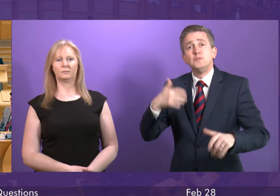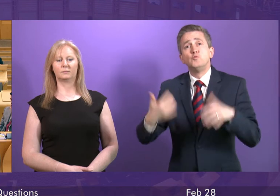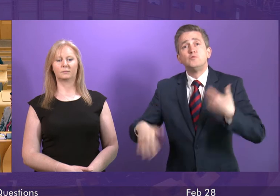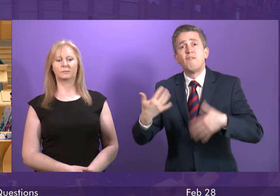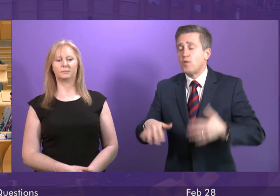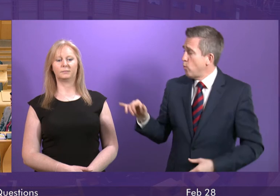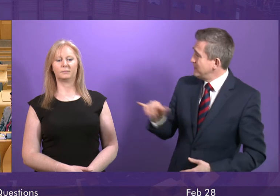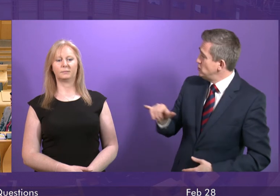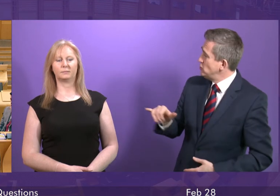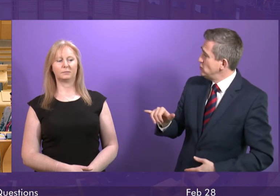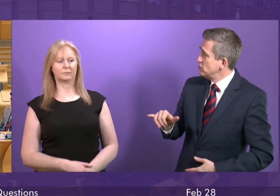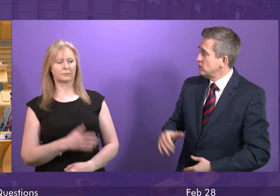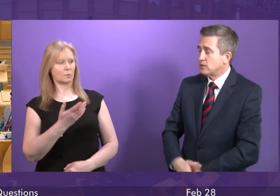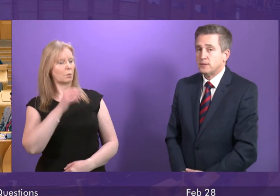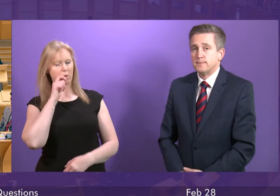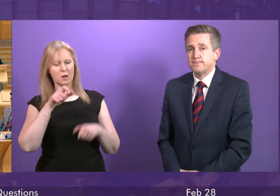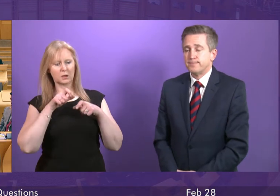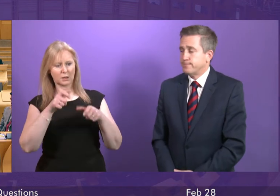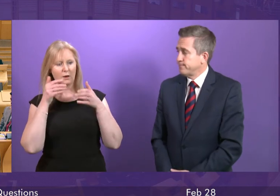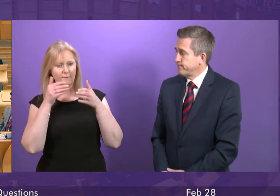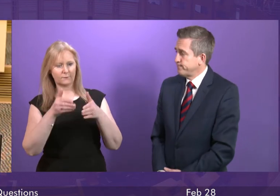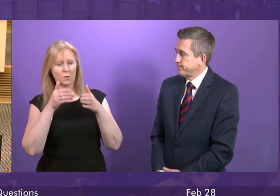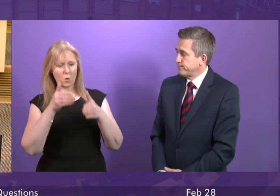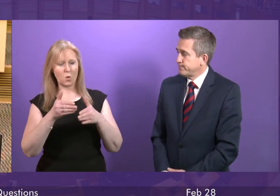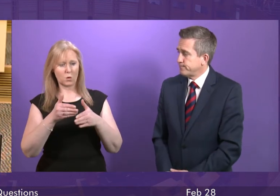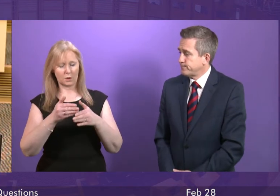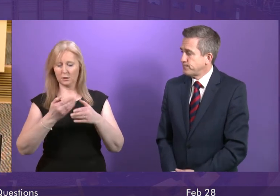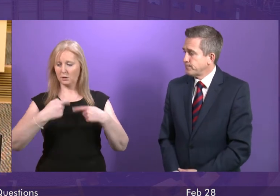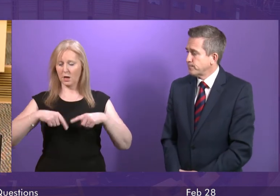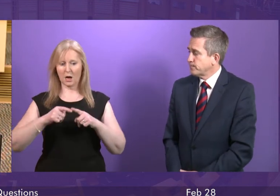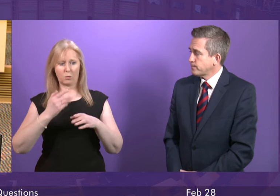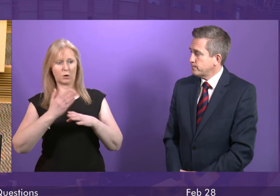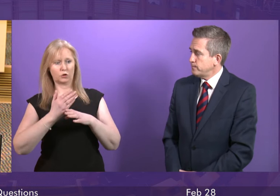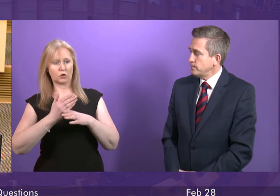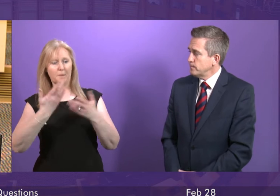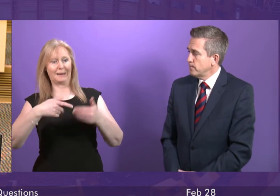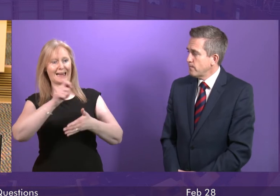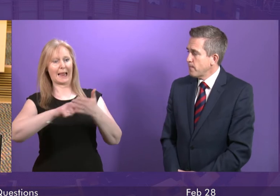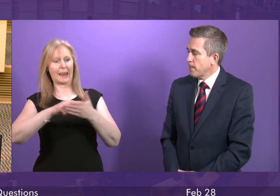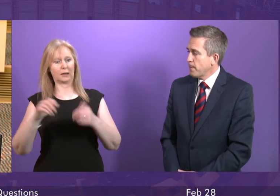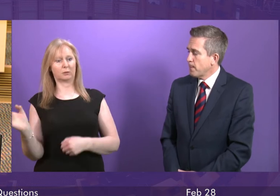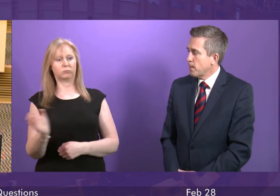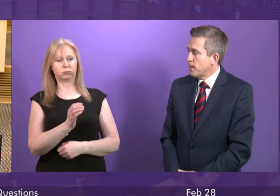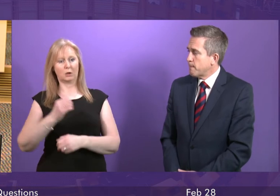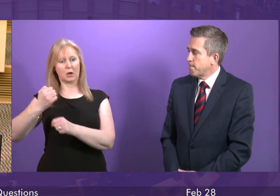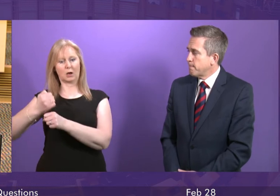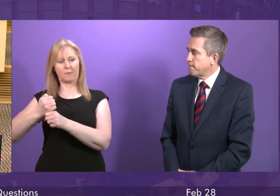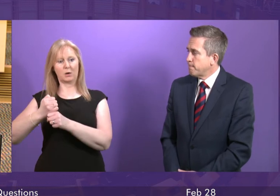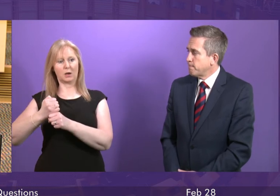Minister. We will continue to focus on doing the job that we are elected to do as a government, which is to deliver the improvements that are